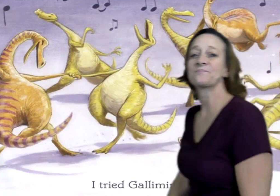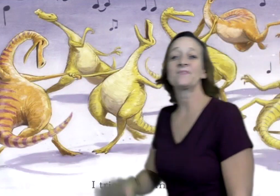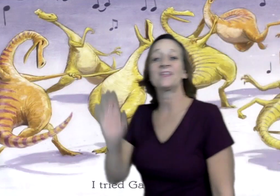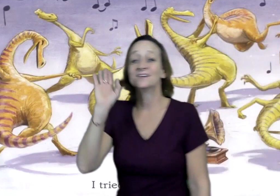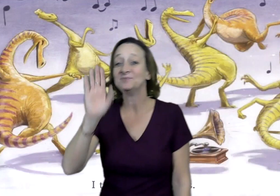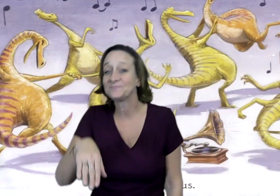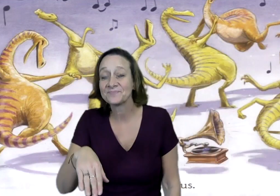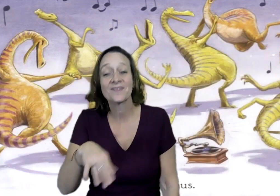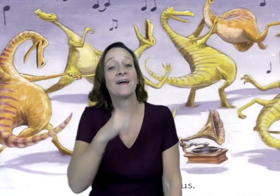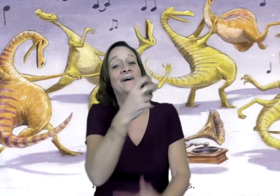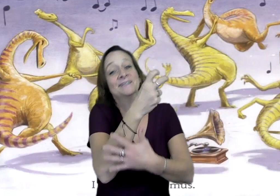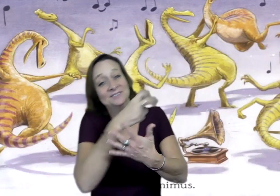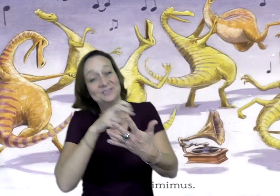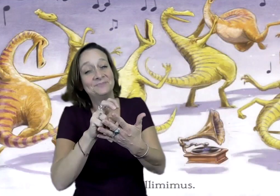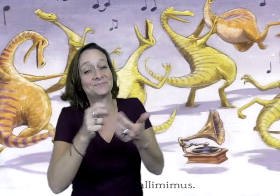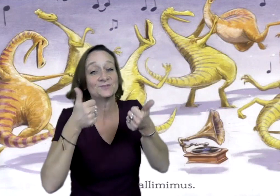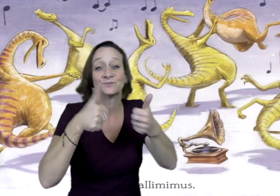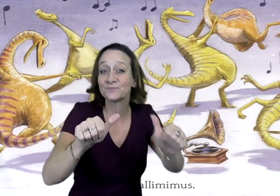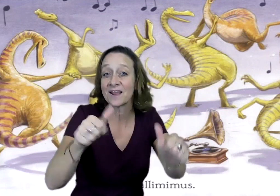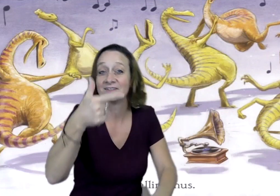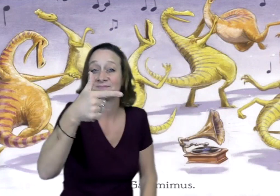I tried Gallimimus.